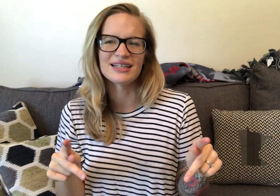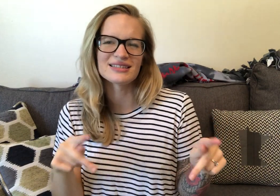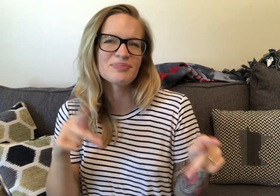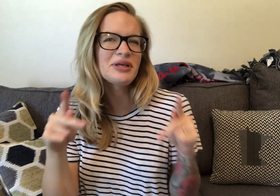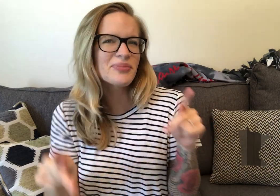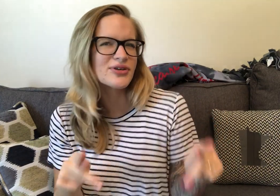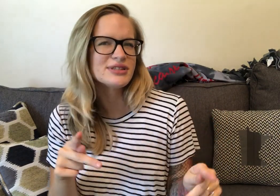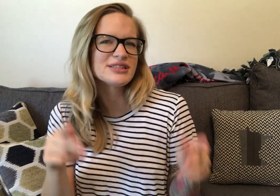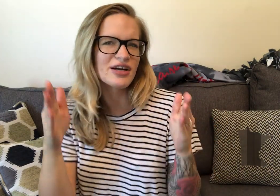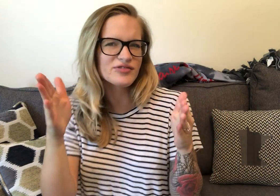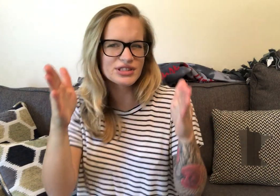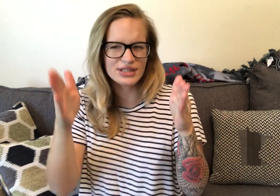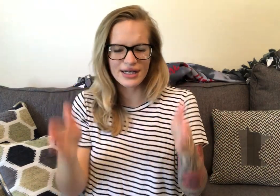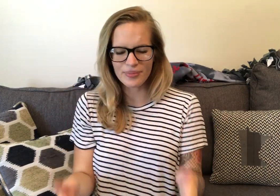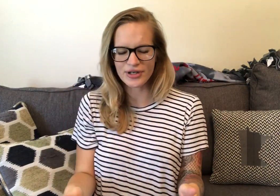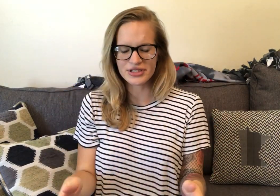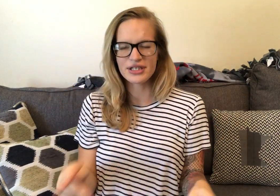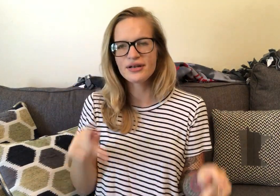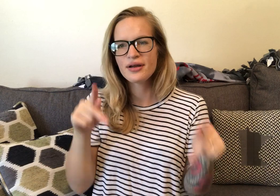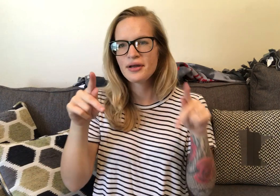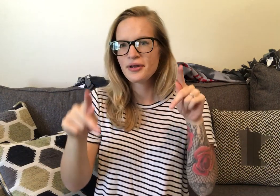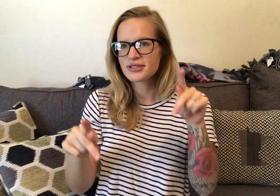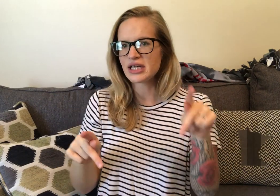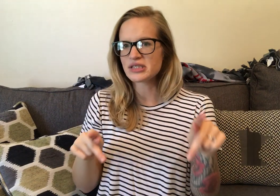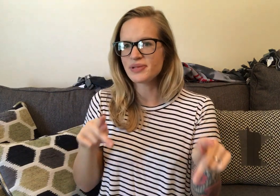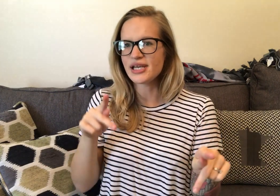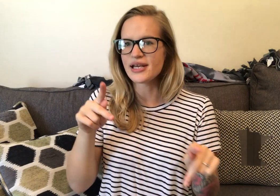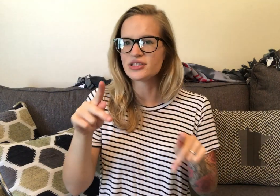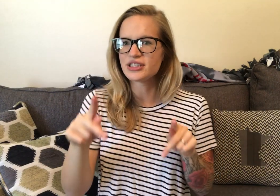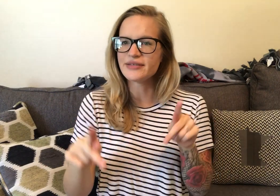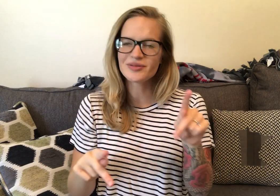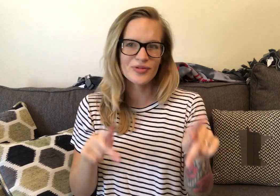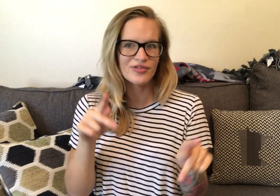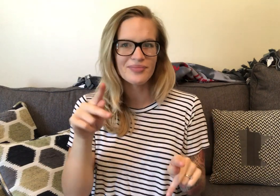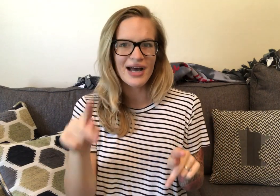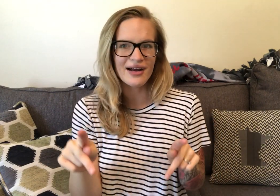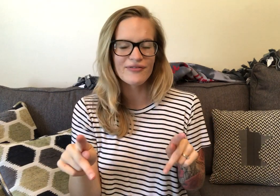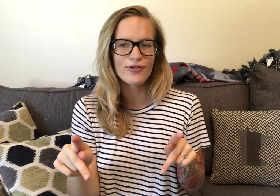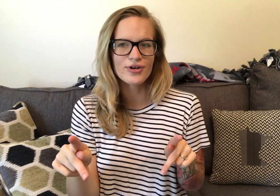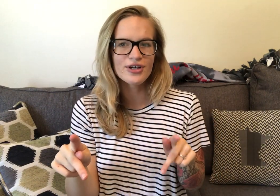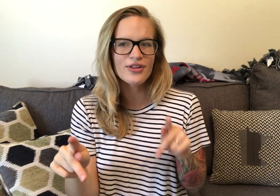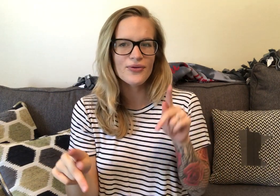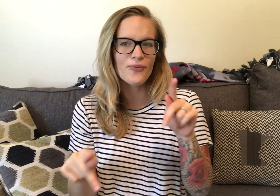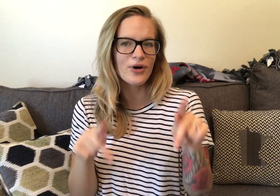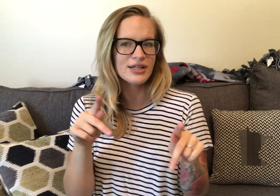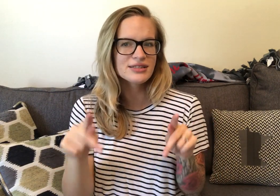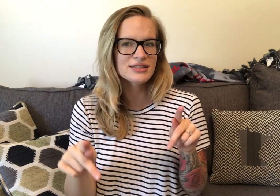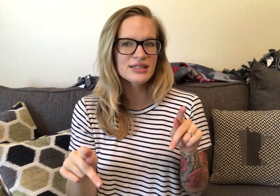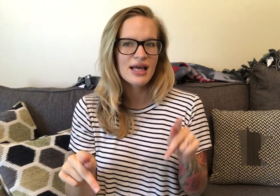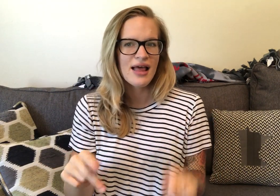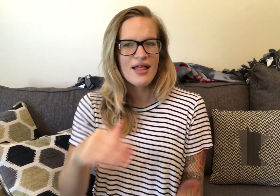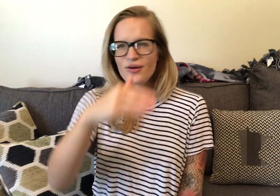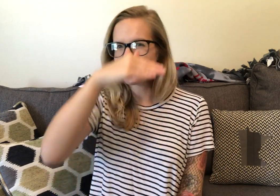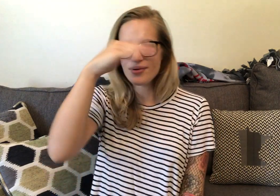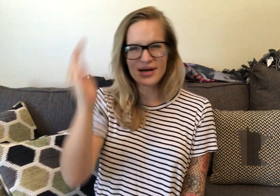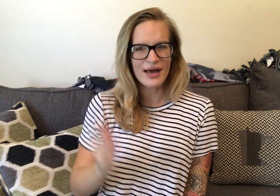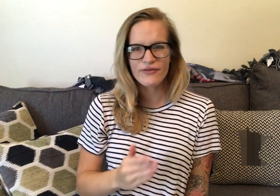guess people instead of just like person. So that's P handshapes. Move them back and forth. Ones who never